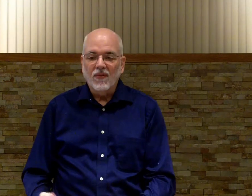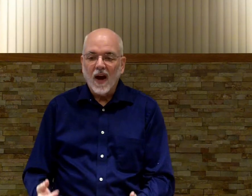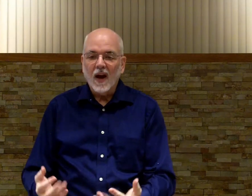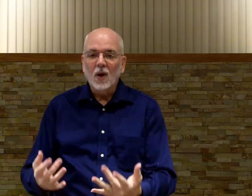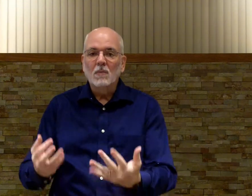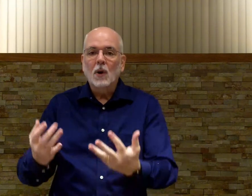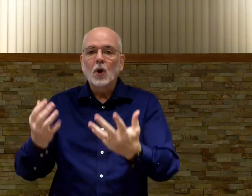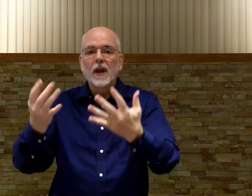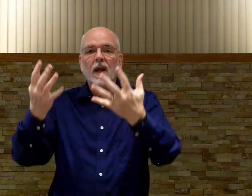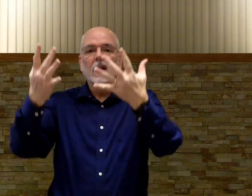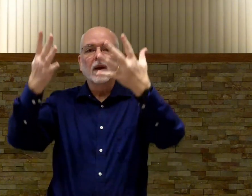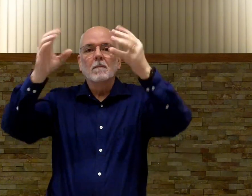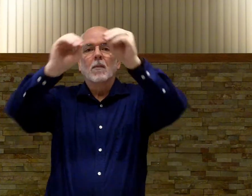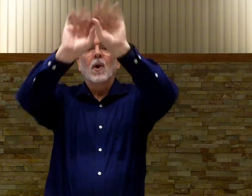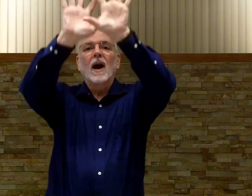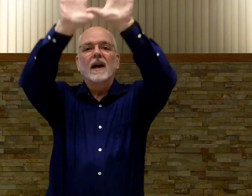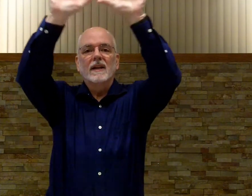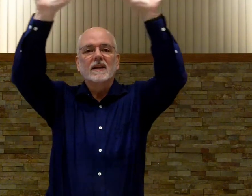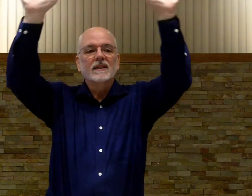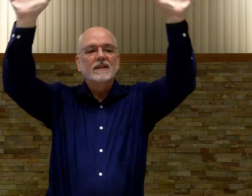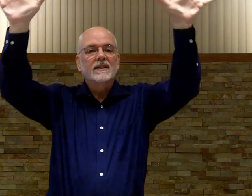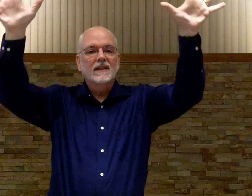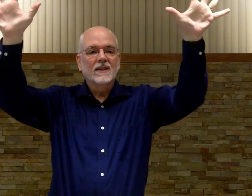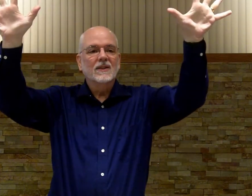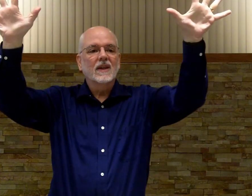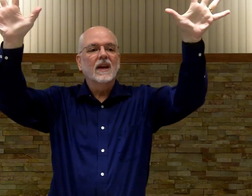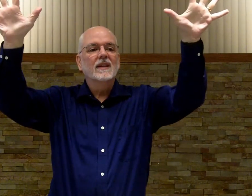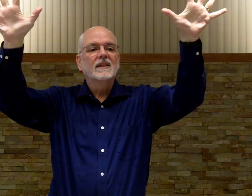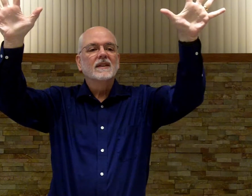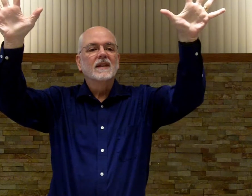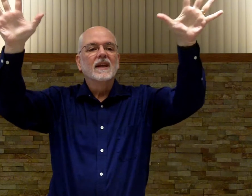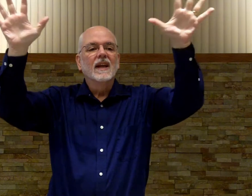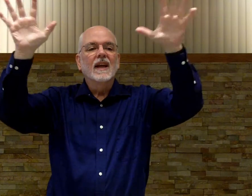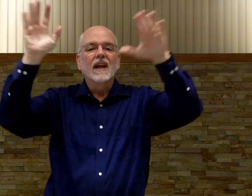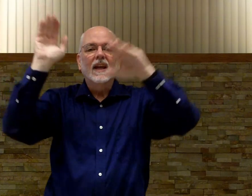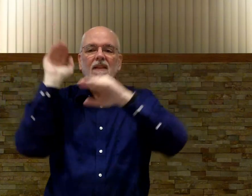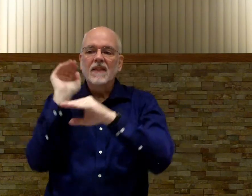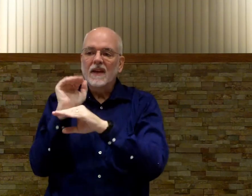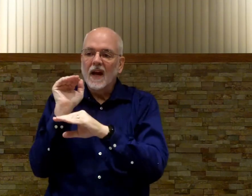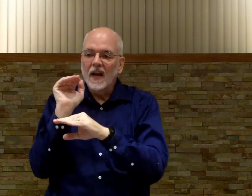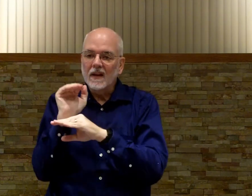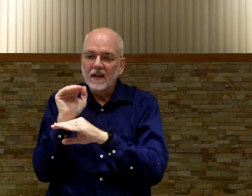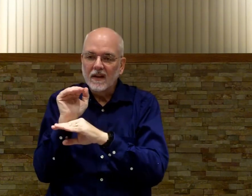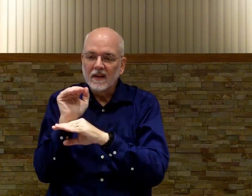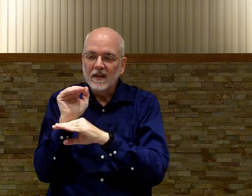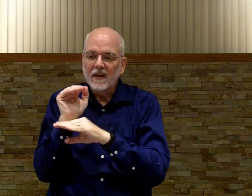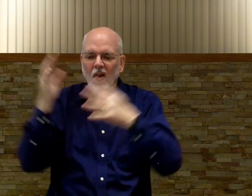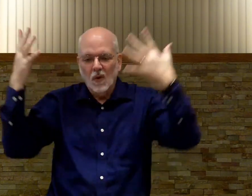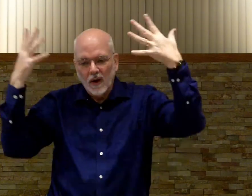fire burning bright okay in the night or